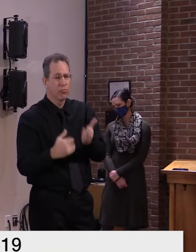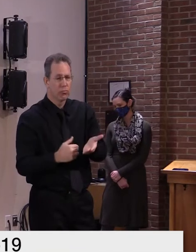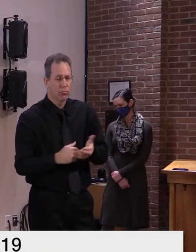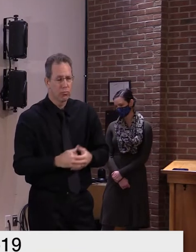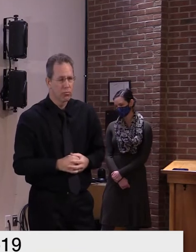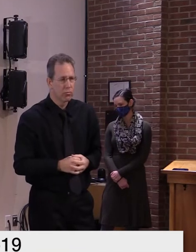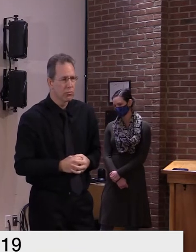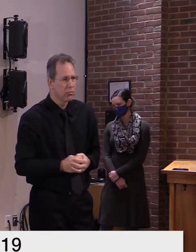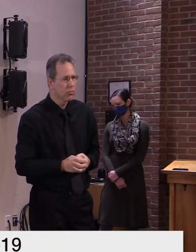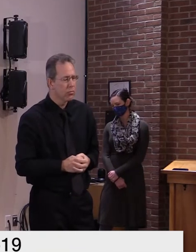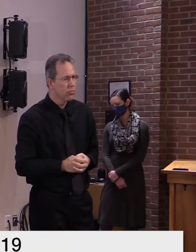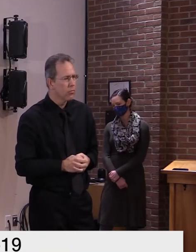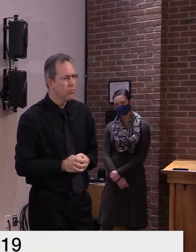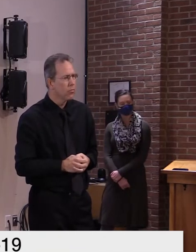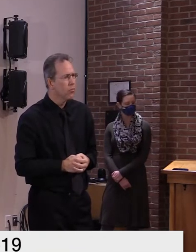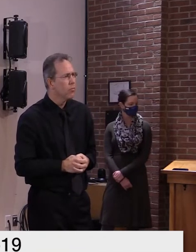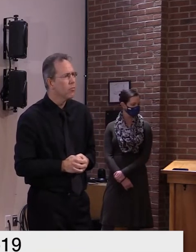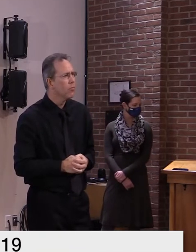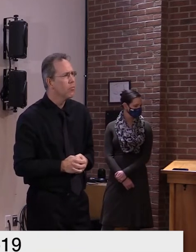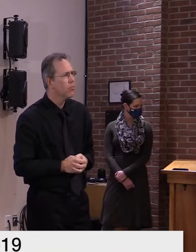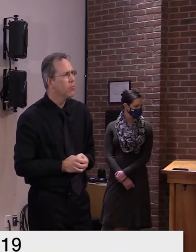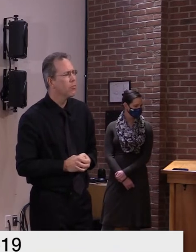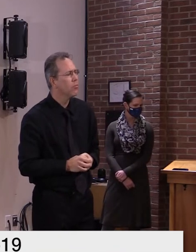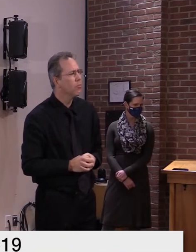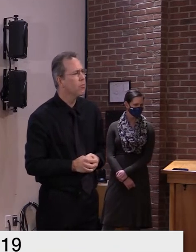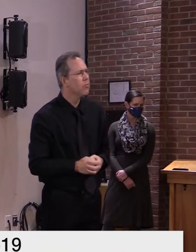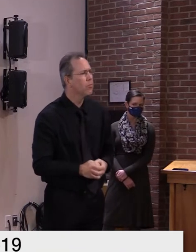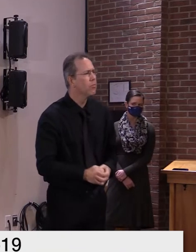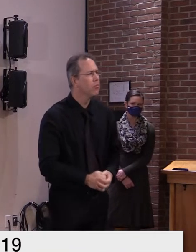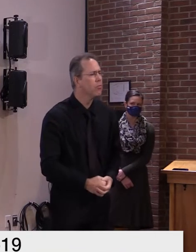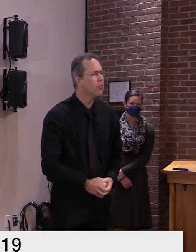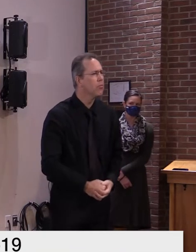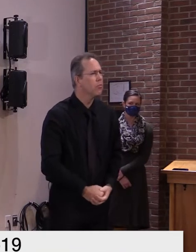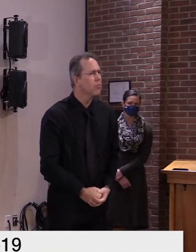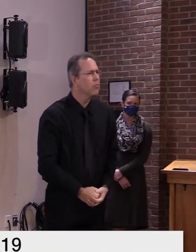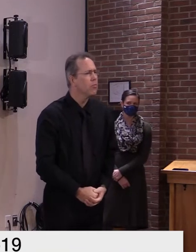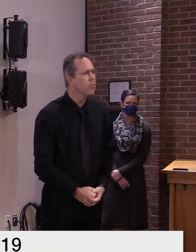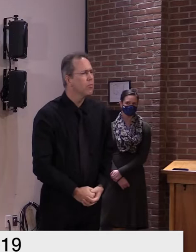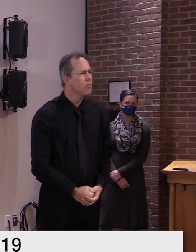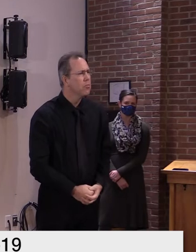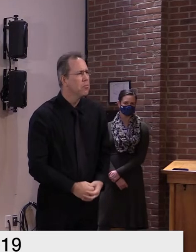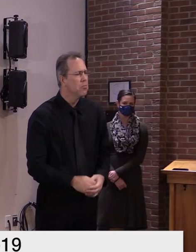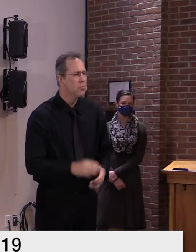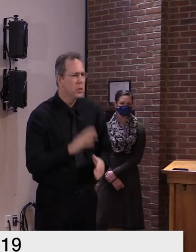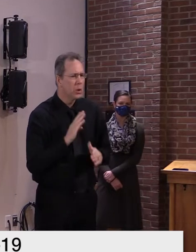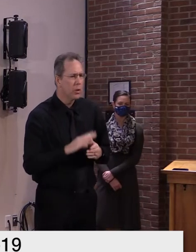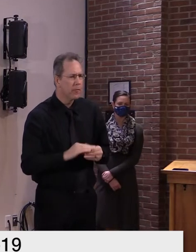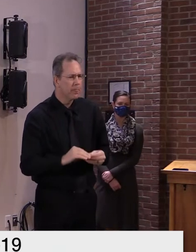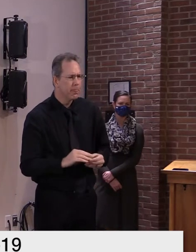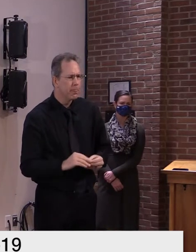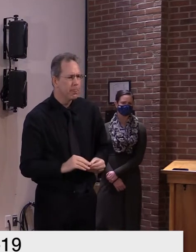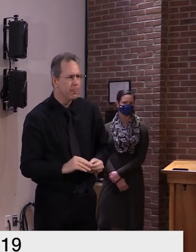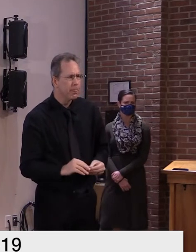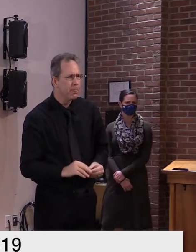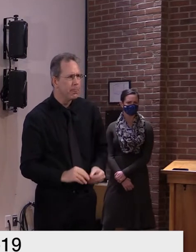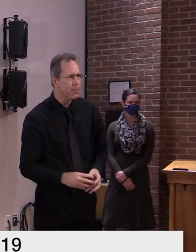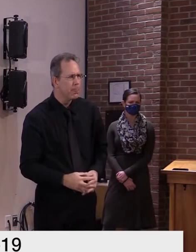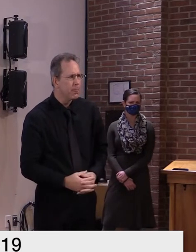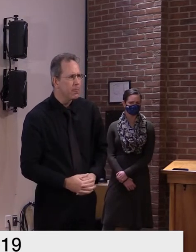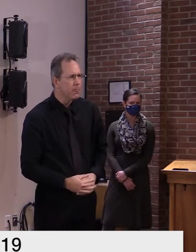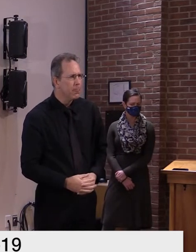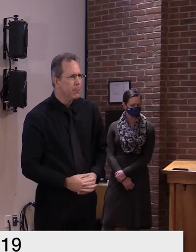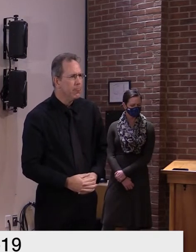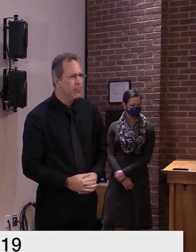get this question uh quite a bit well after you've been getting quite a bit also and it goes different forms and it goes something like